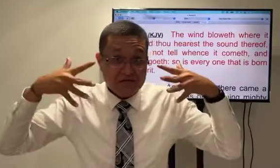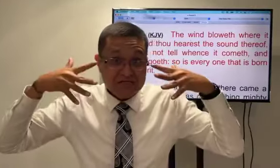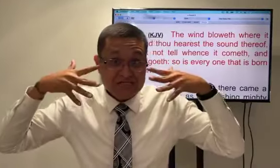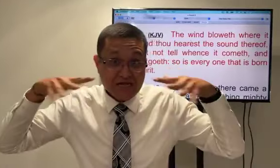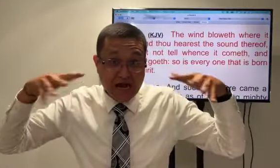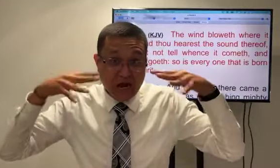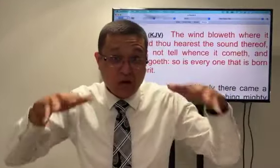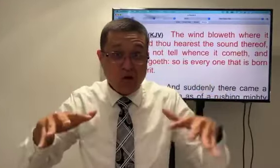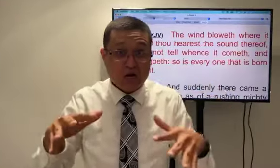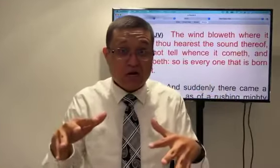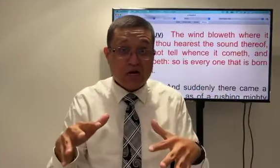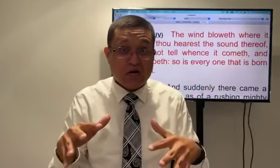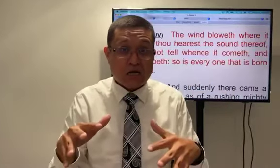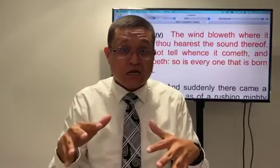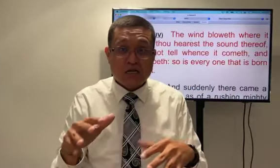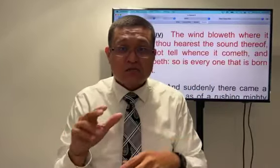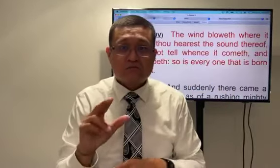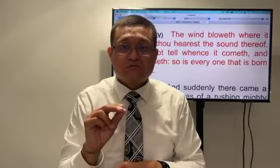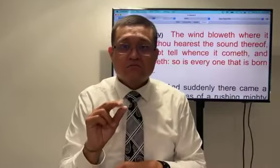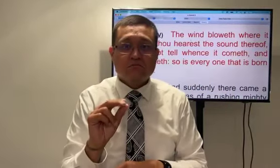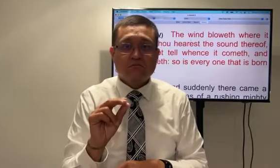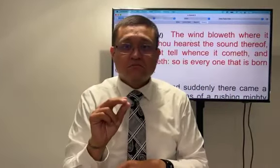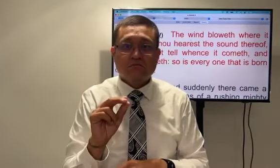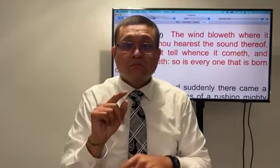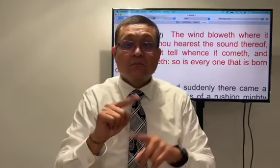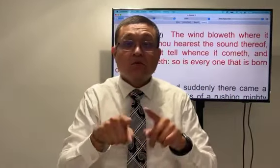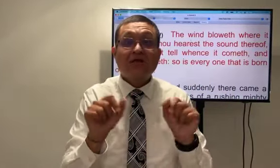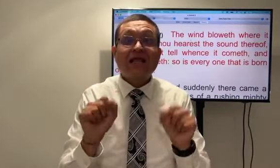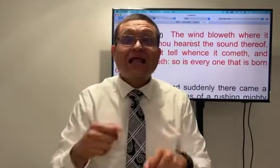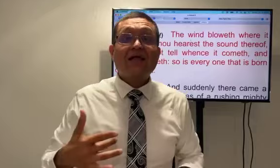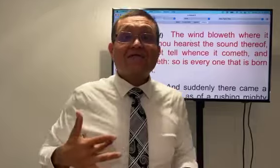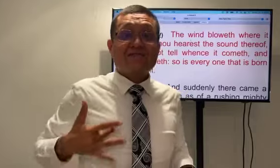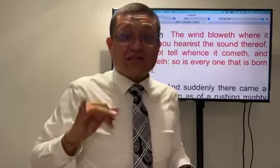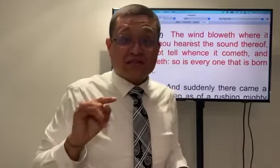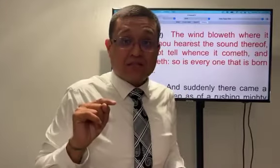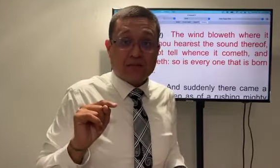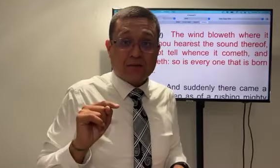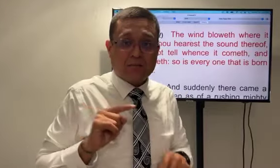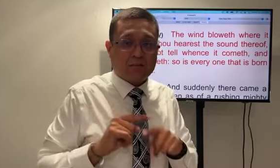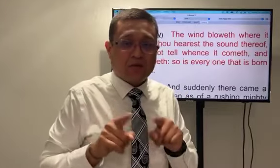does it self does the wind itself have sound no but you can feel it